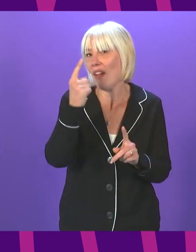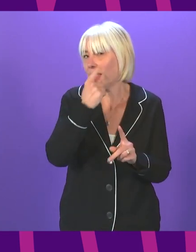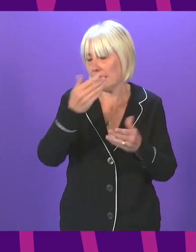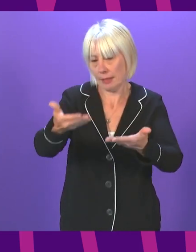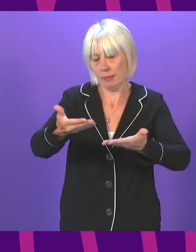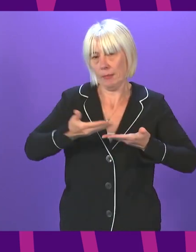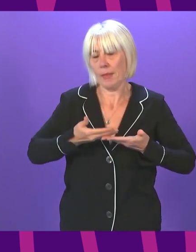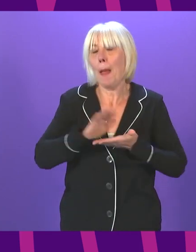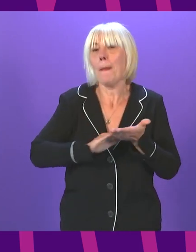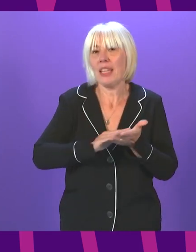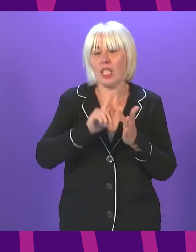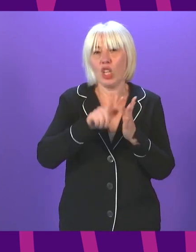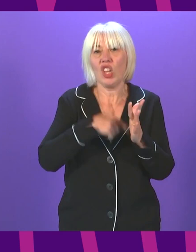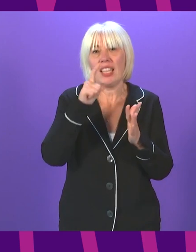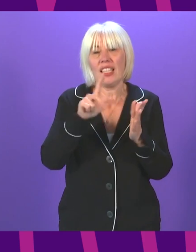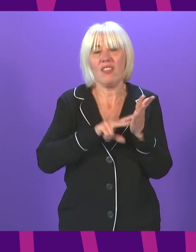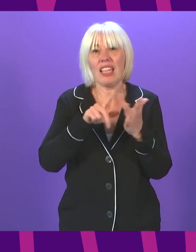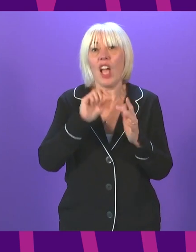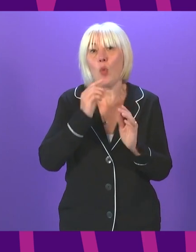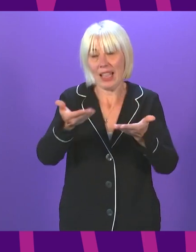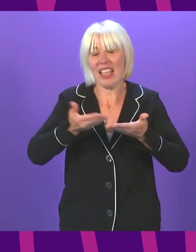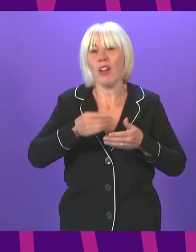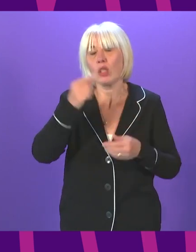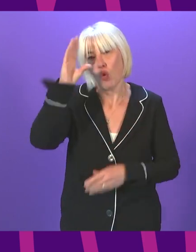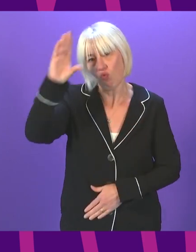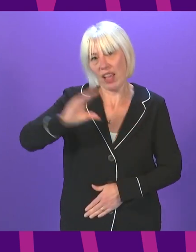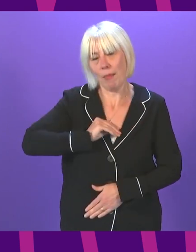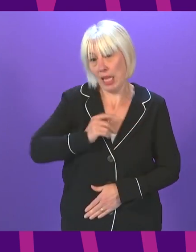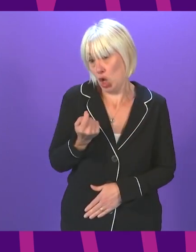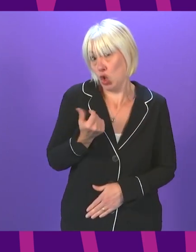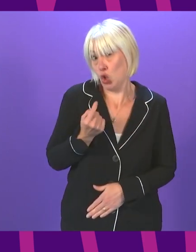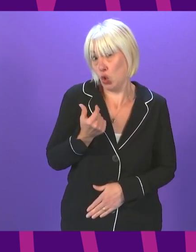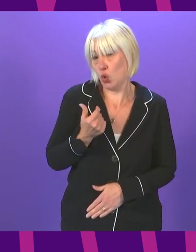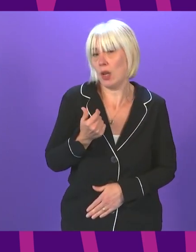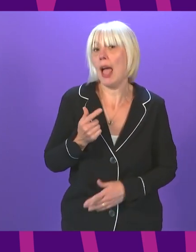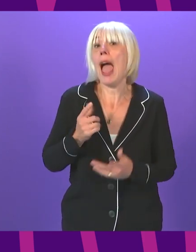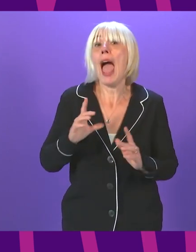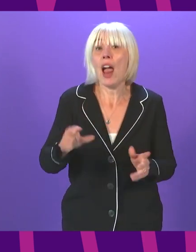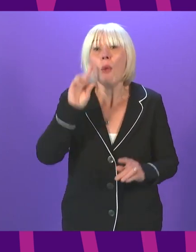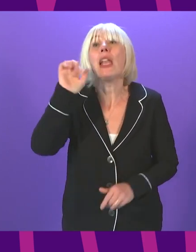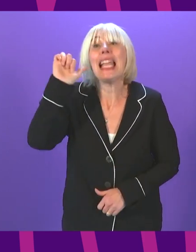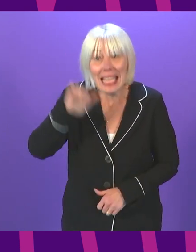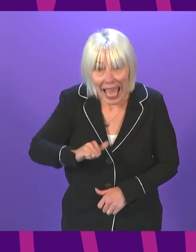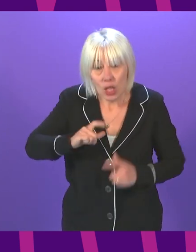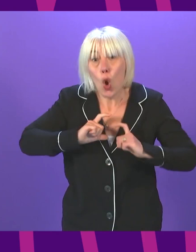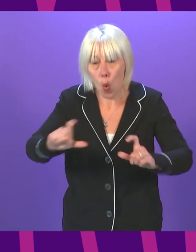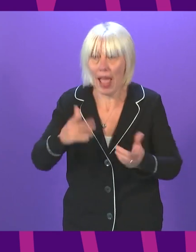JCVI to give a positive recommendation very soon, and we stand ready to implement that if it is the case. I will talk more